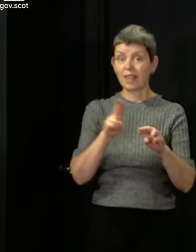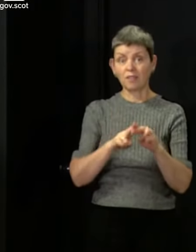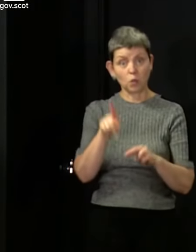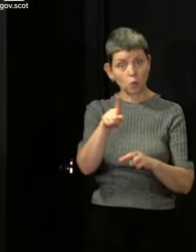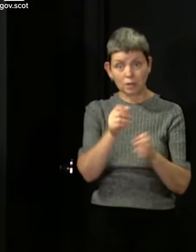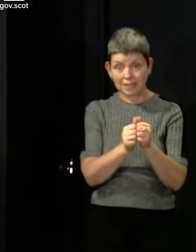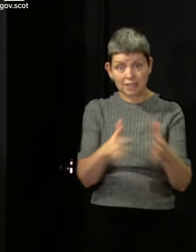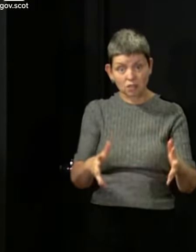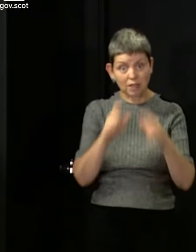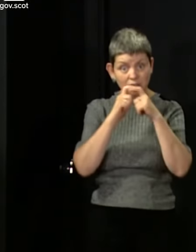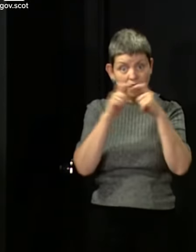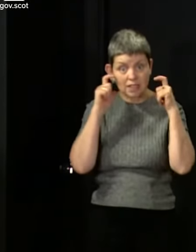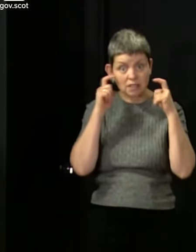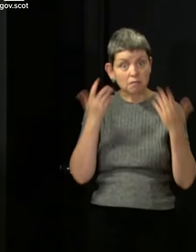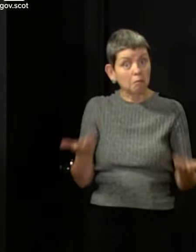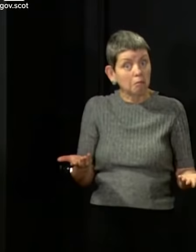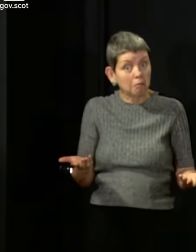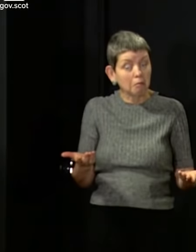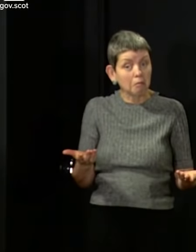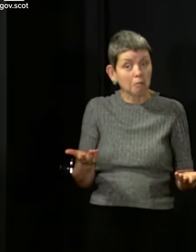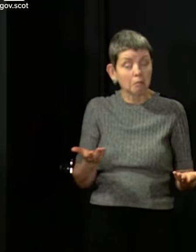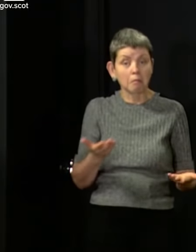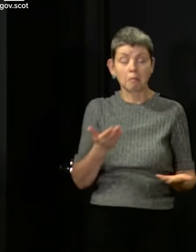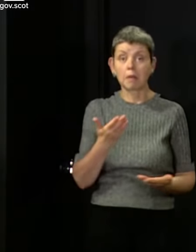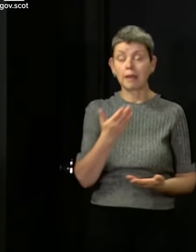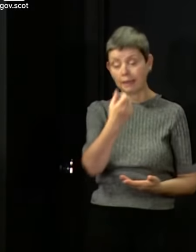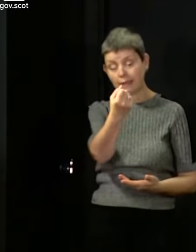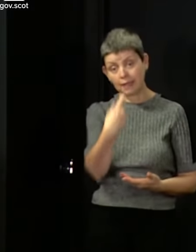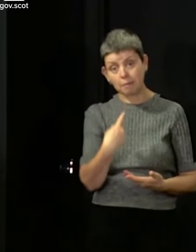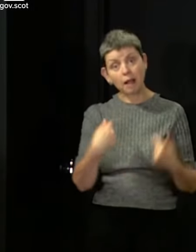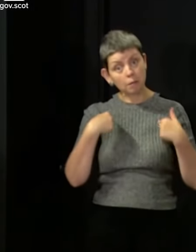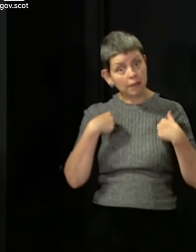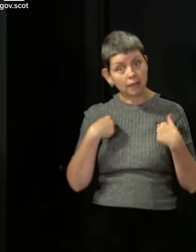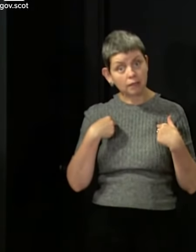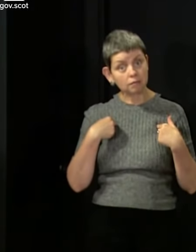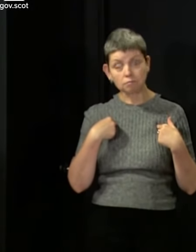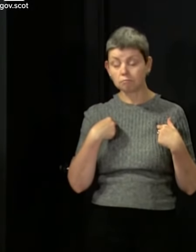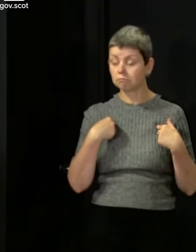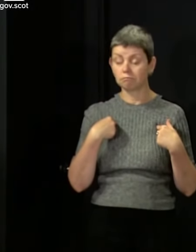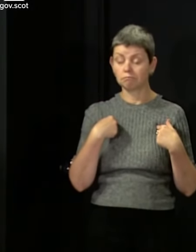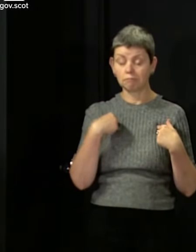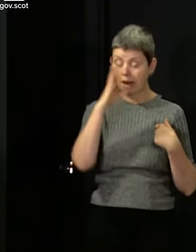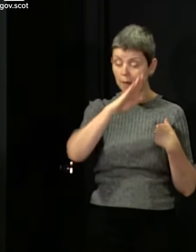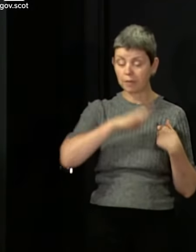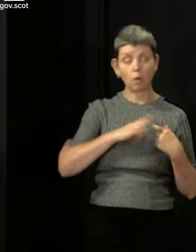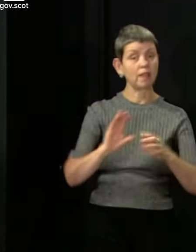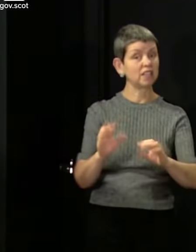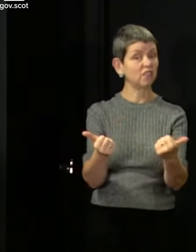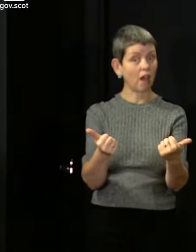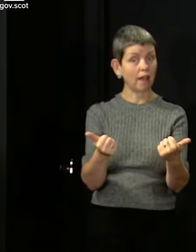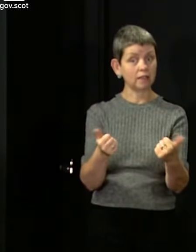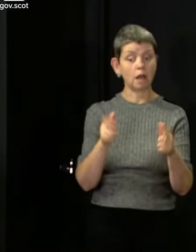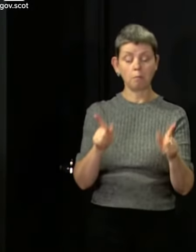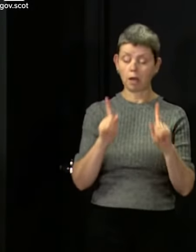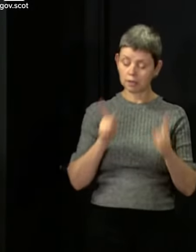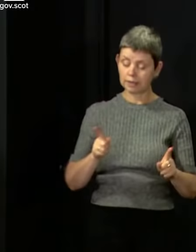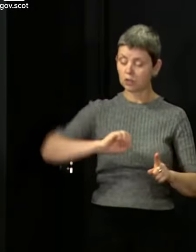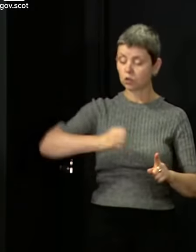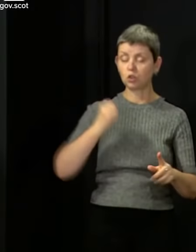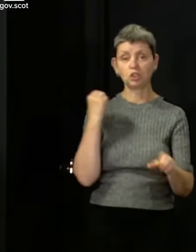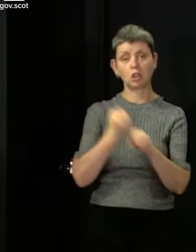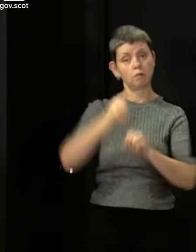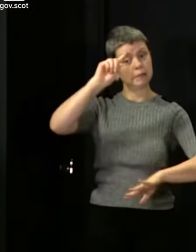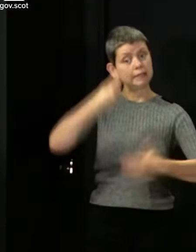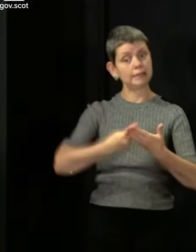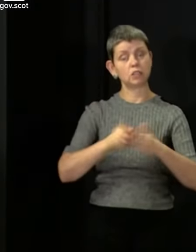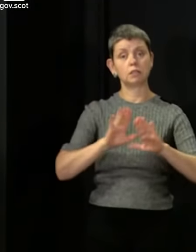with the decision on face coverings, you're welcome to email me and tell me that. That's your democratic right. The decision is a decision the Scottish government has